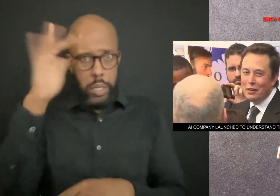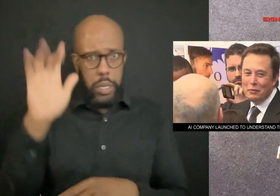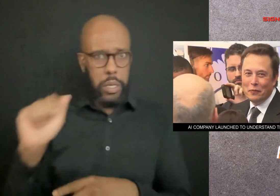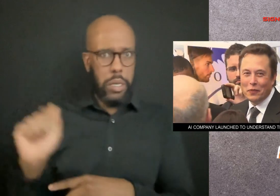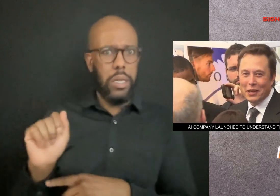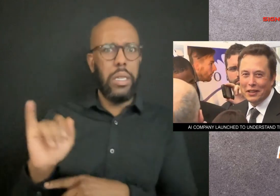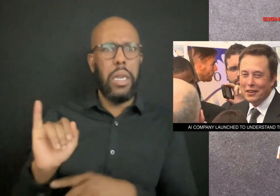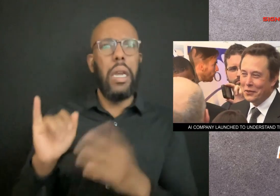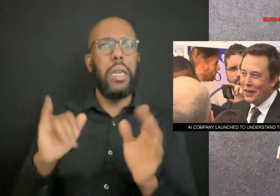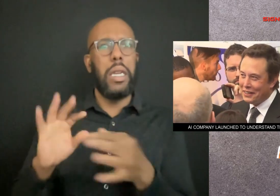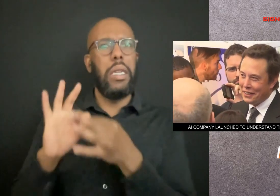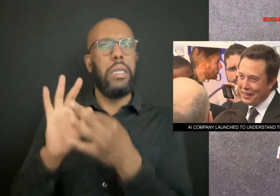to, quote,